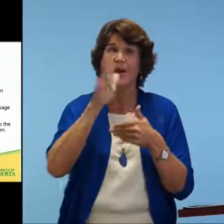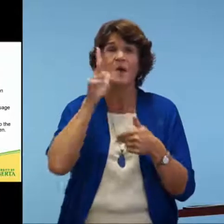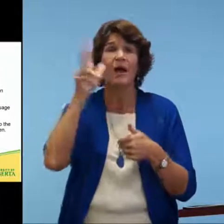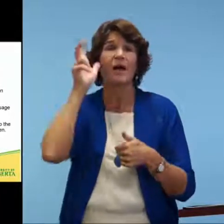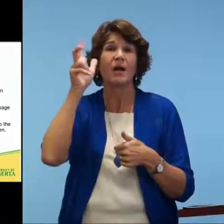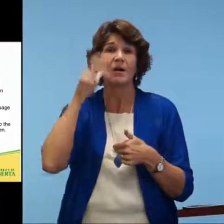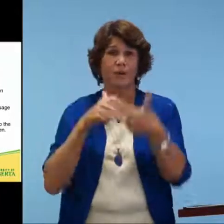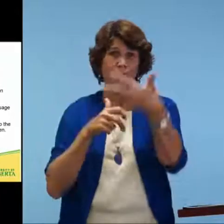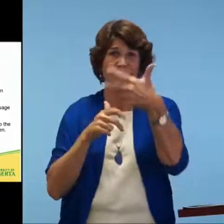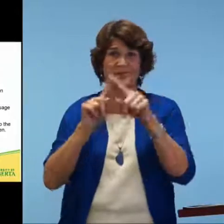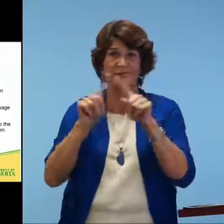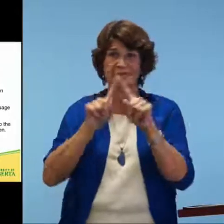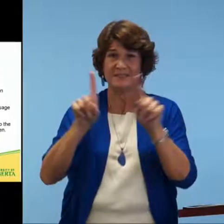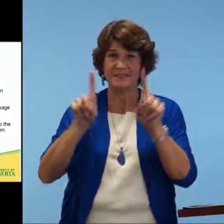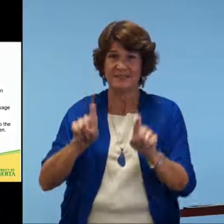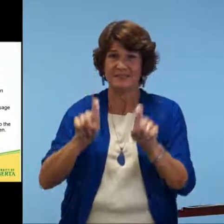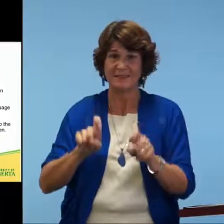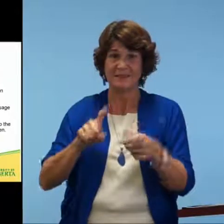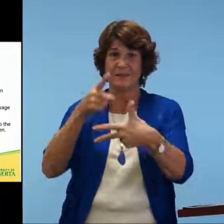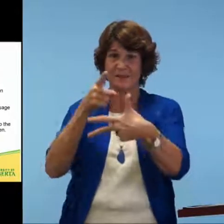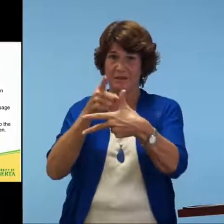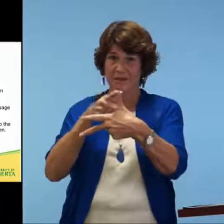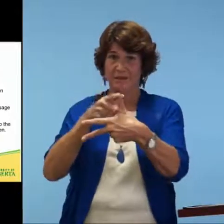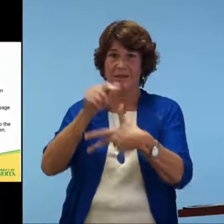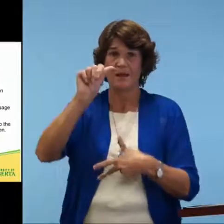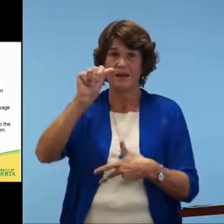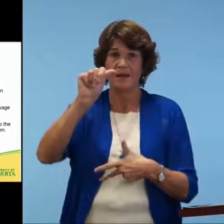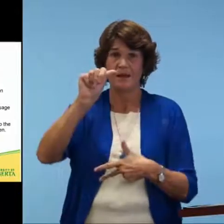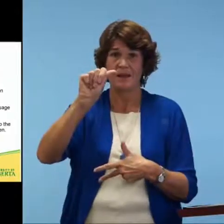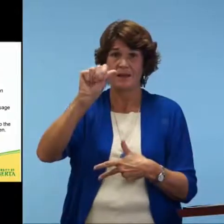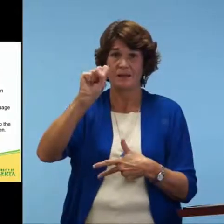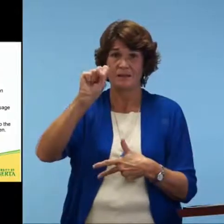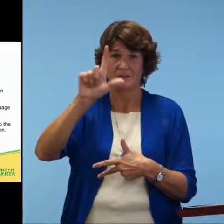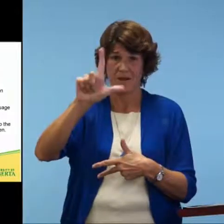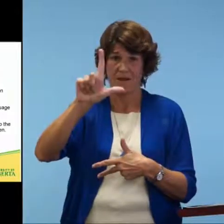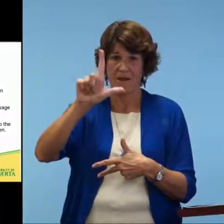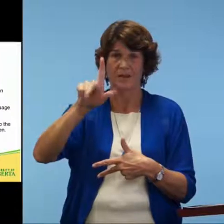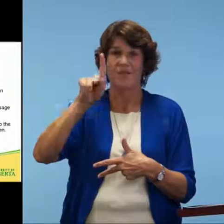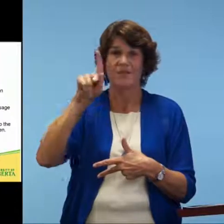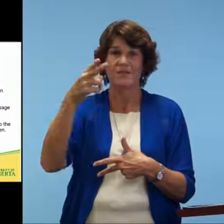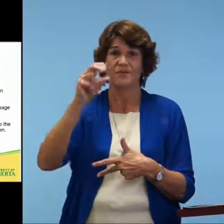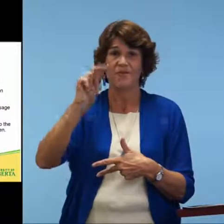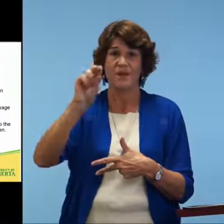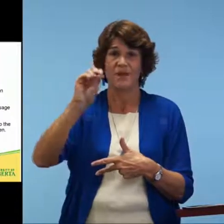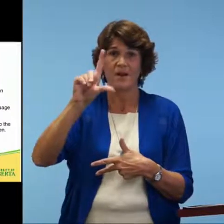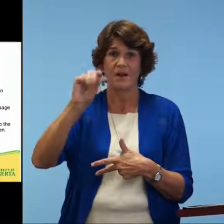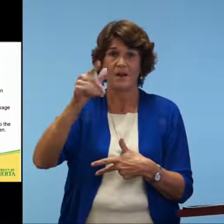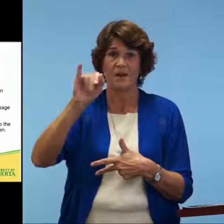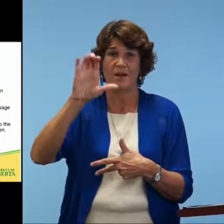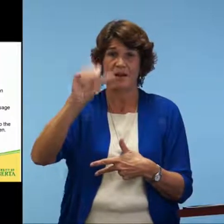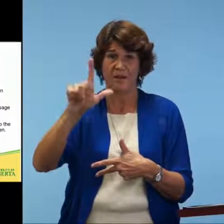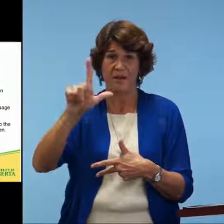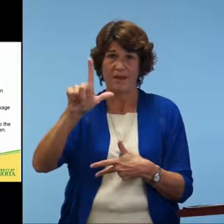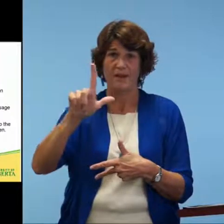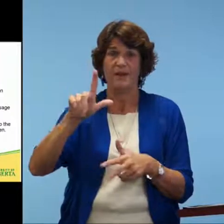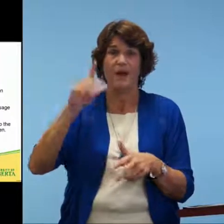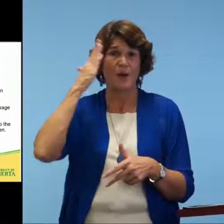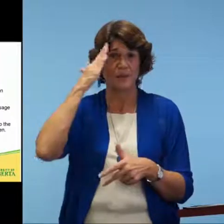assessment. So you will hear of the three different tests that I will be referring to. One is the ASL phonological awareness